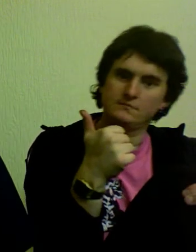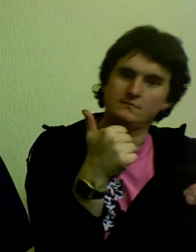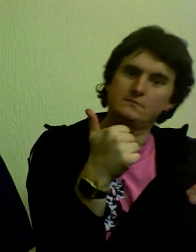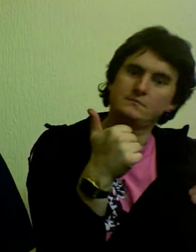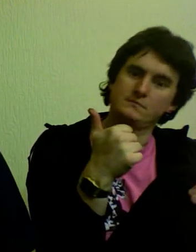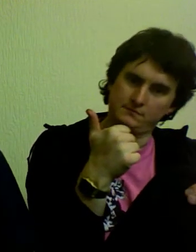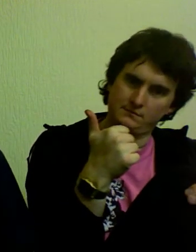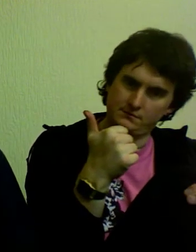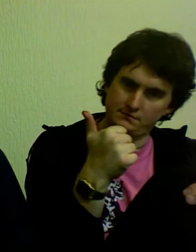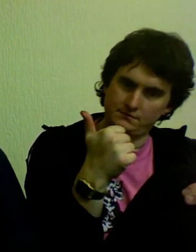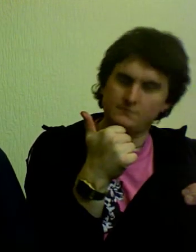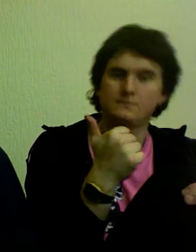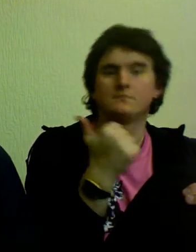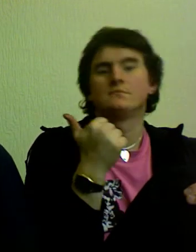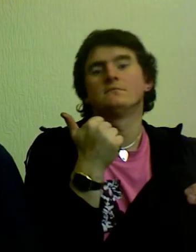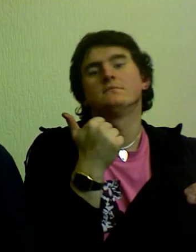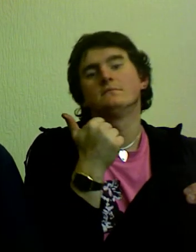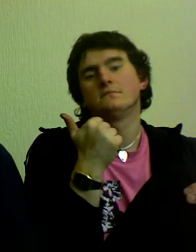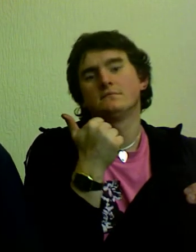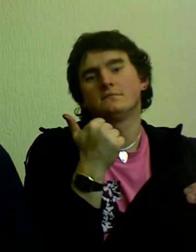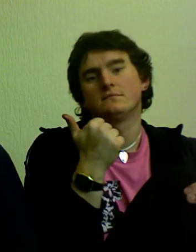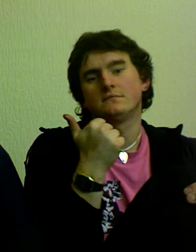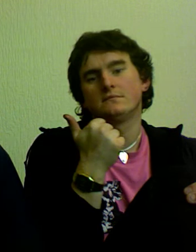MT.